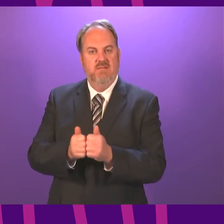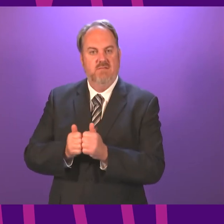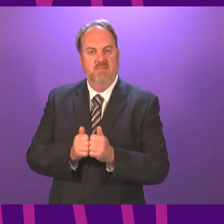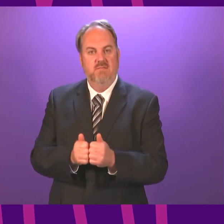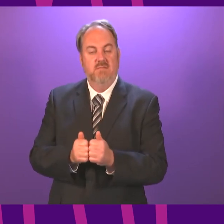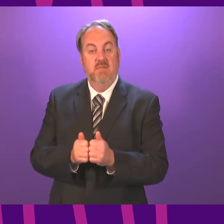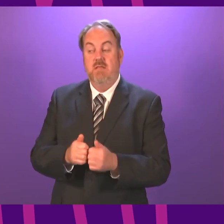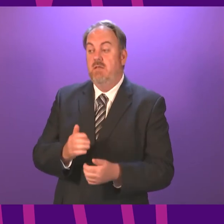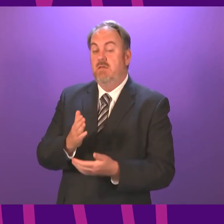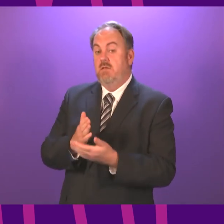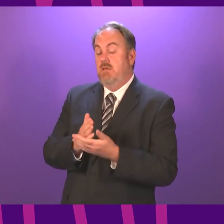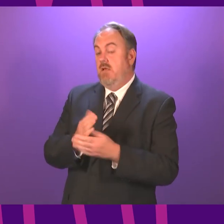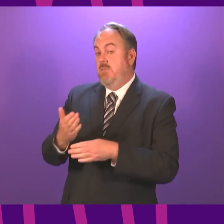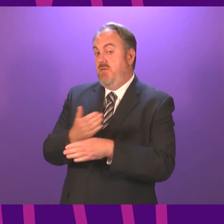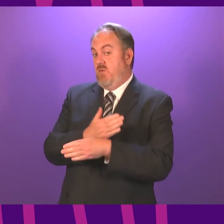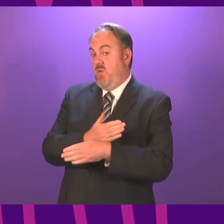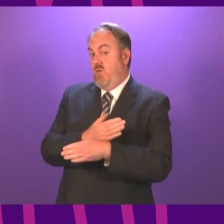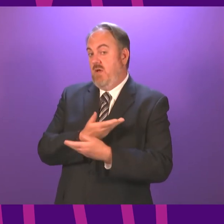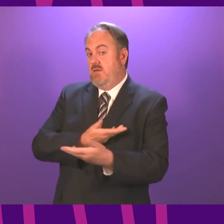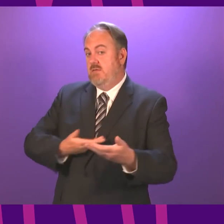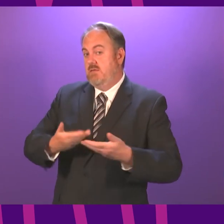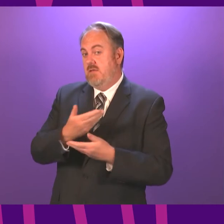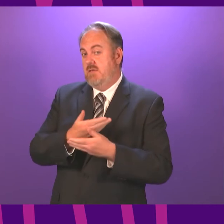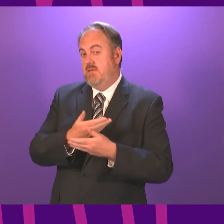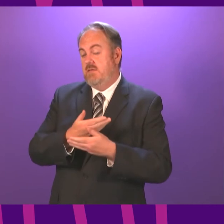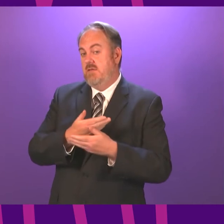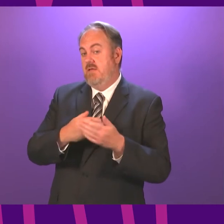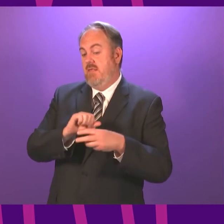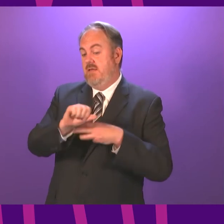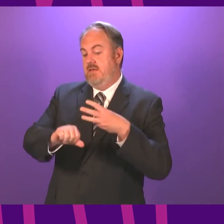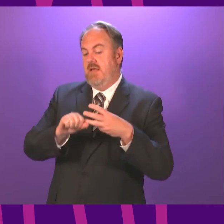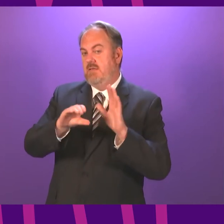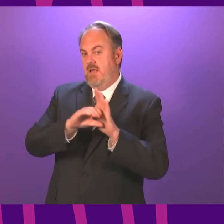Before I move on to the next item of business, I wish to make a short statement.